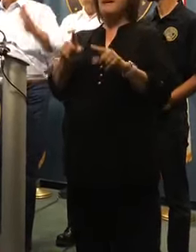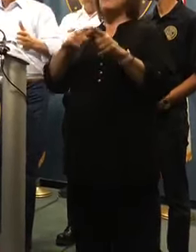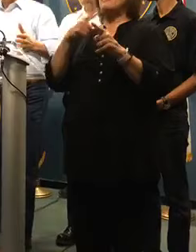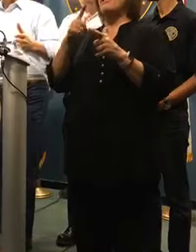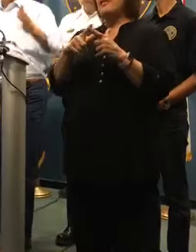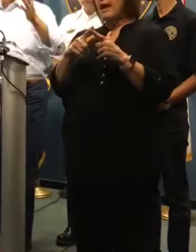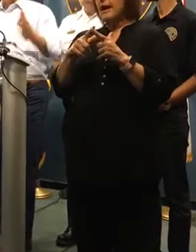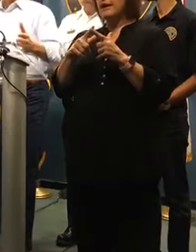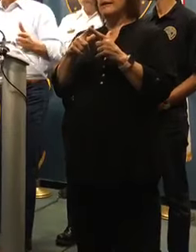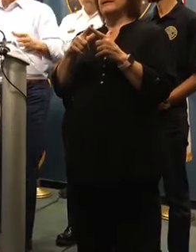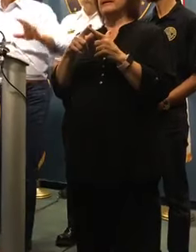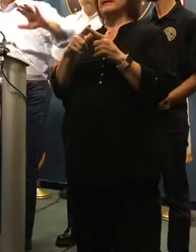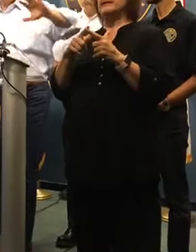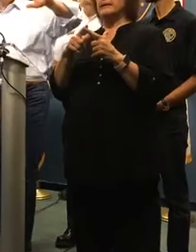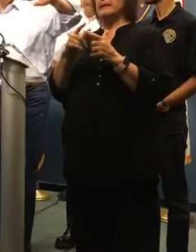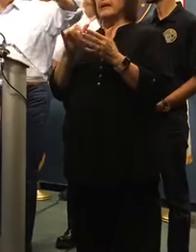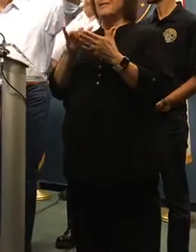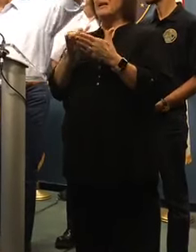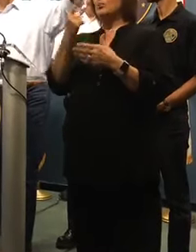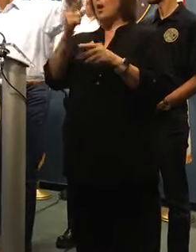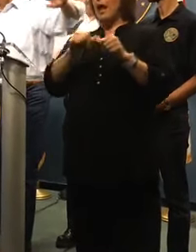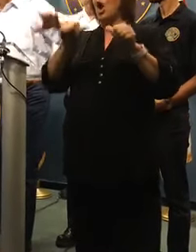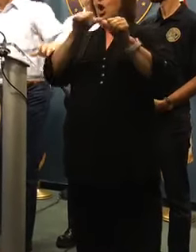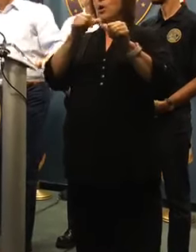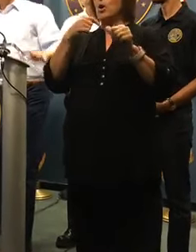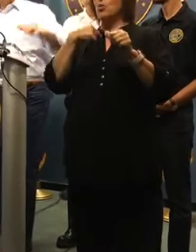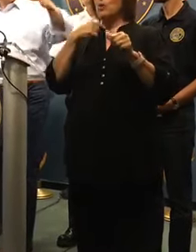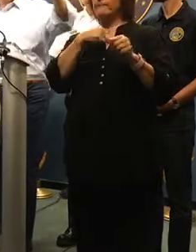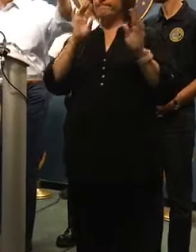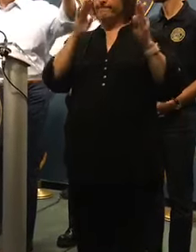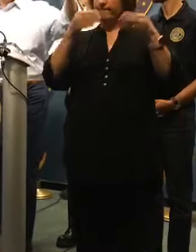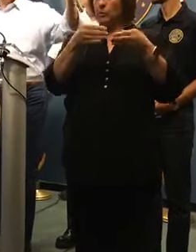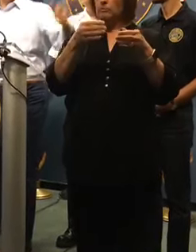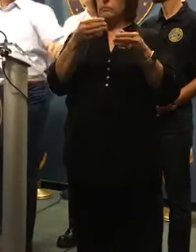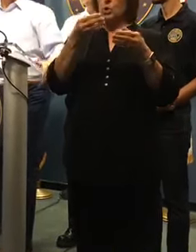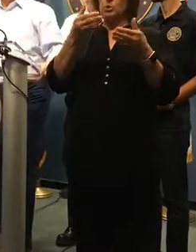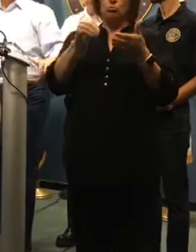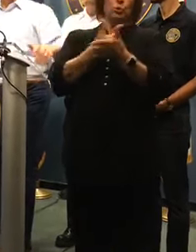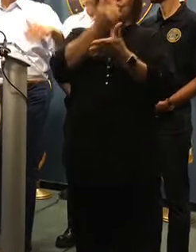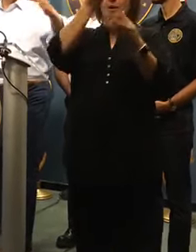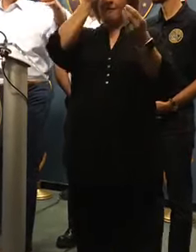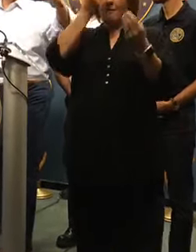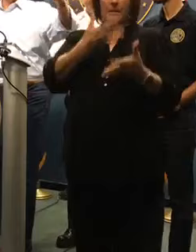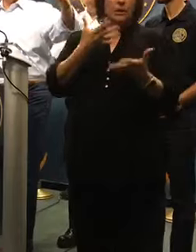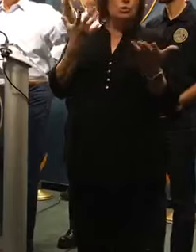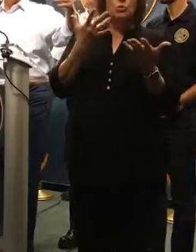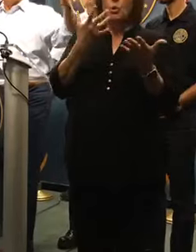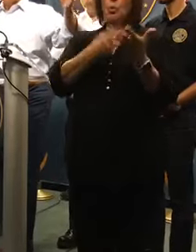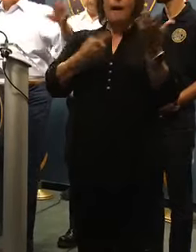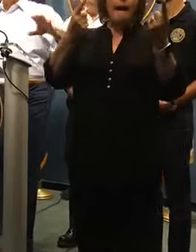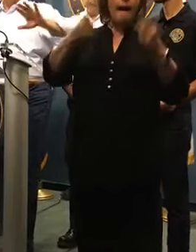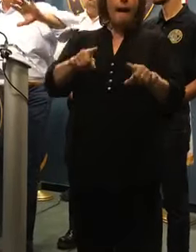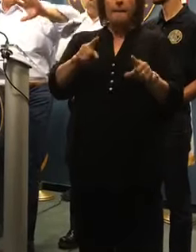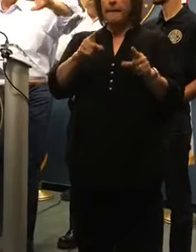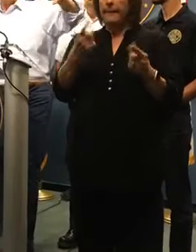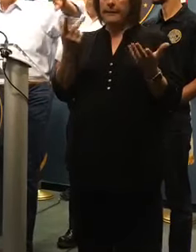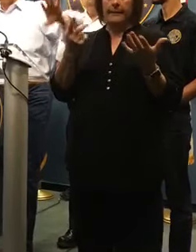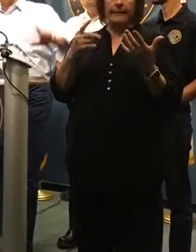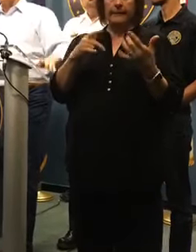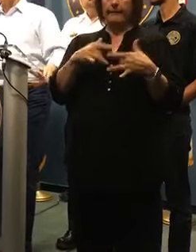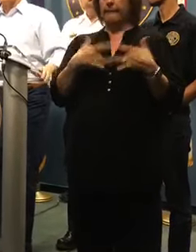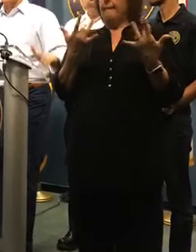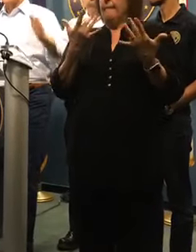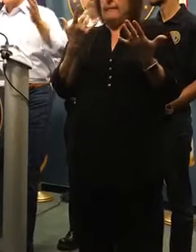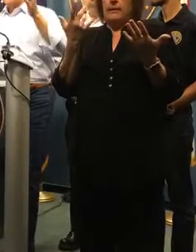what we're concentrating on right now, and that will run its course with new information coming available about who did what, where, when, and how, as after